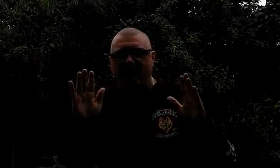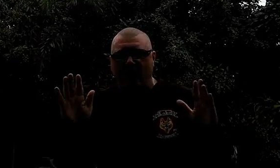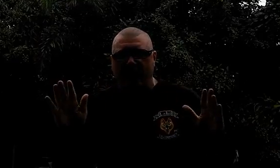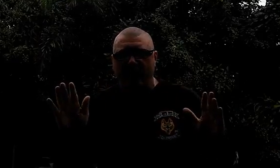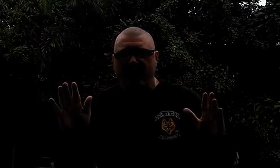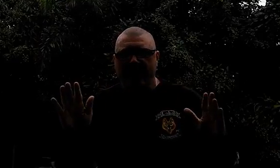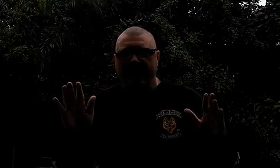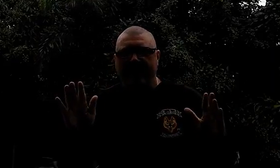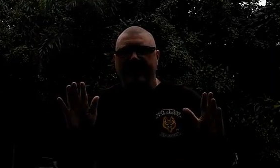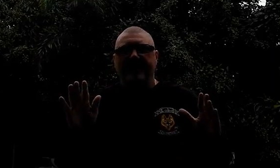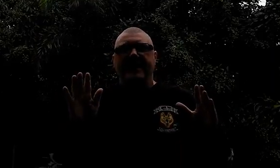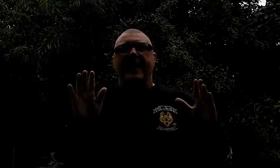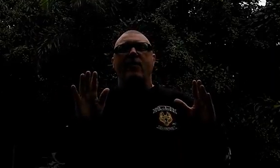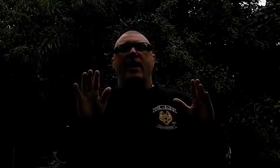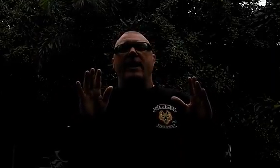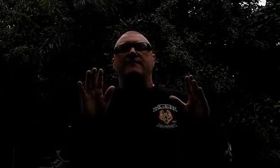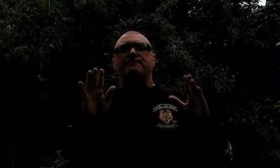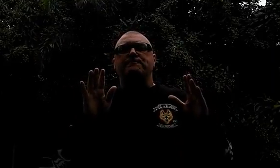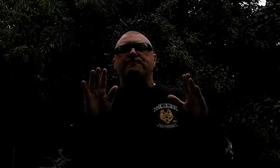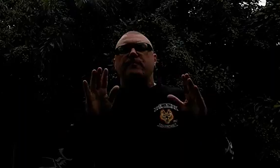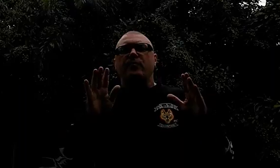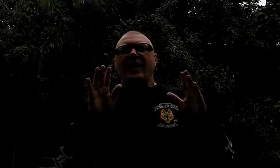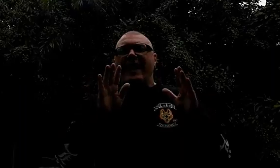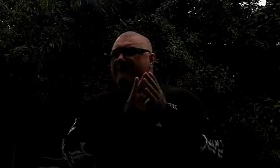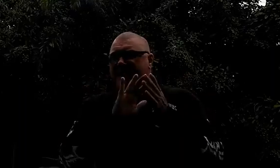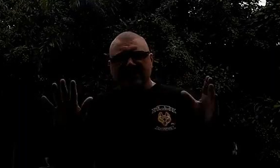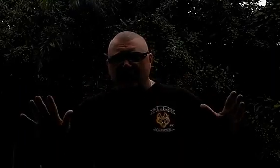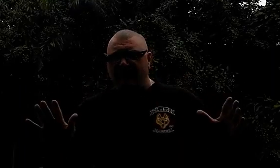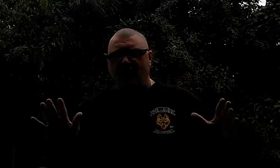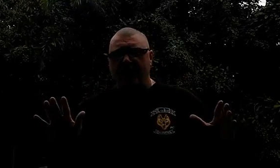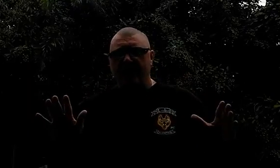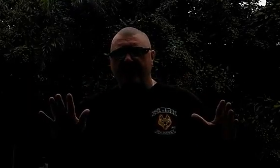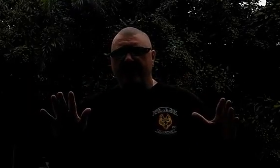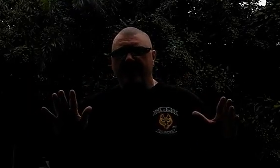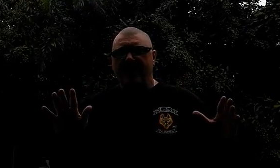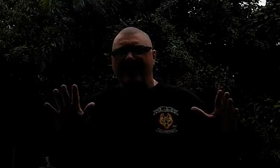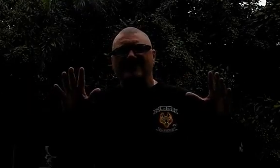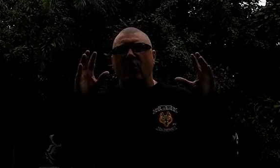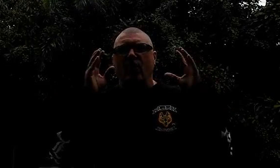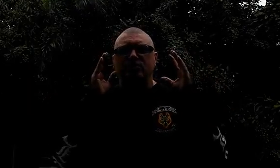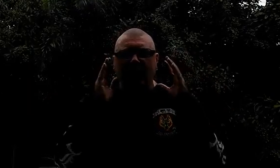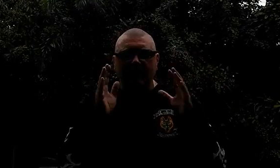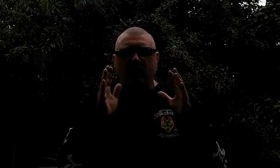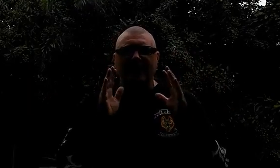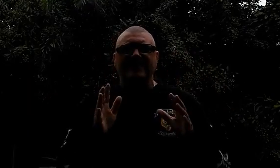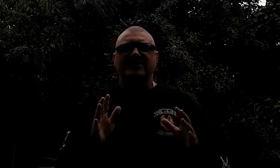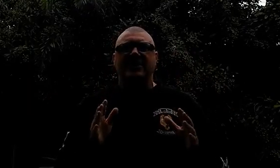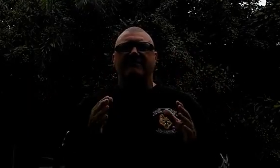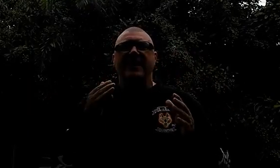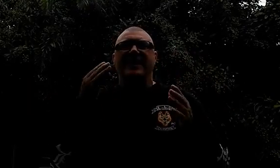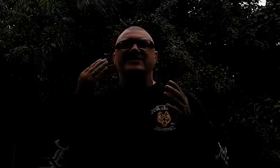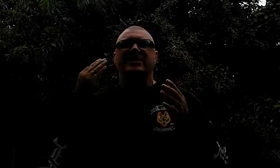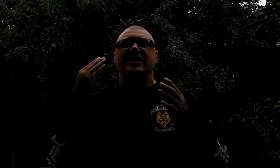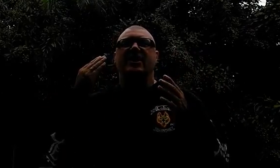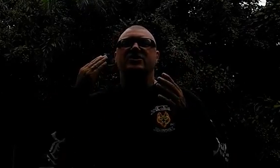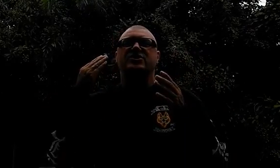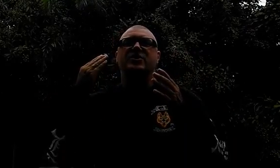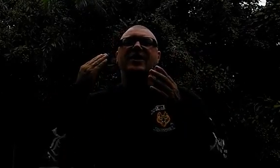for you, yeah. Now everything's done for you, yeah. It's all top quality stuff and it's going to cost you